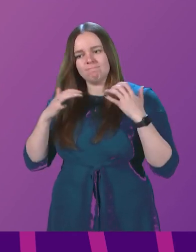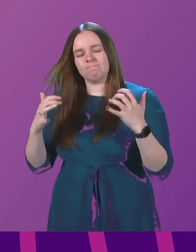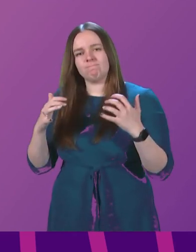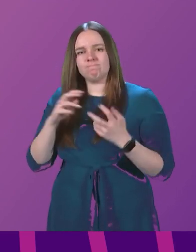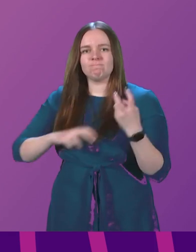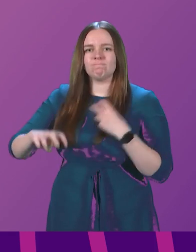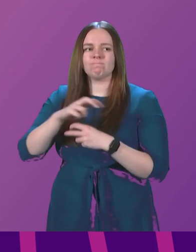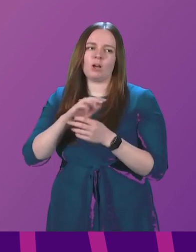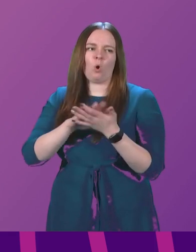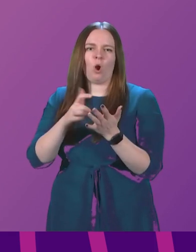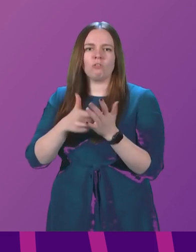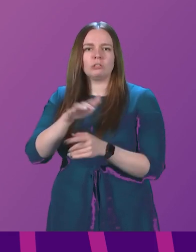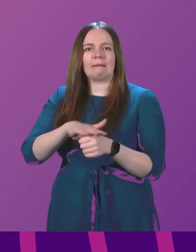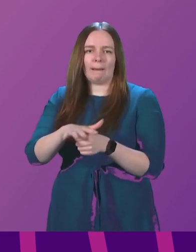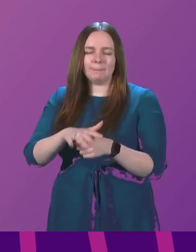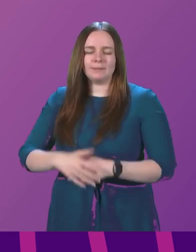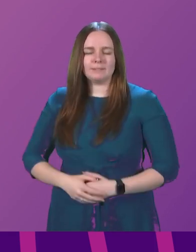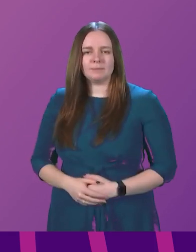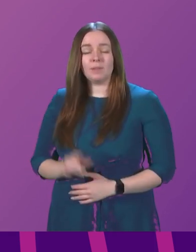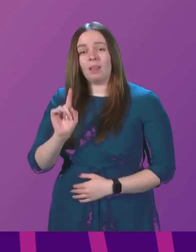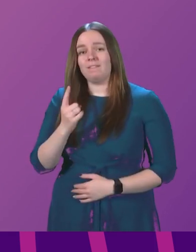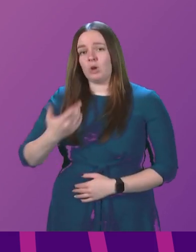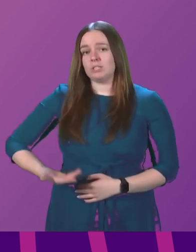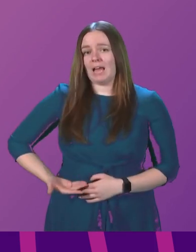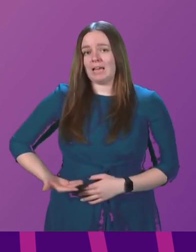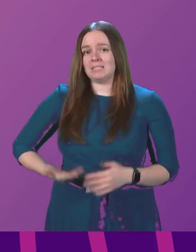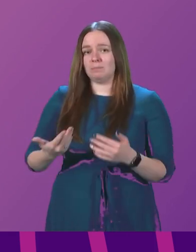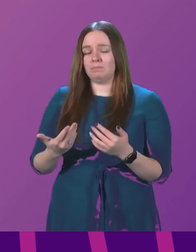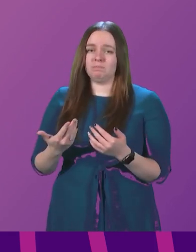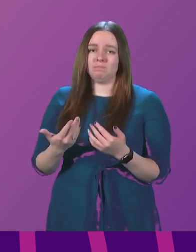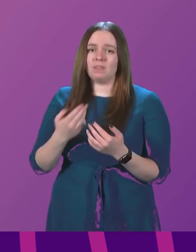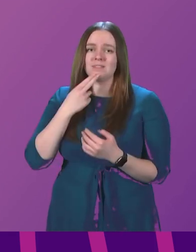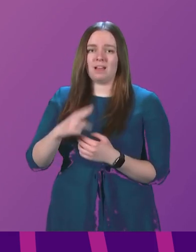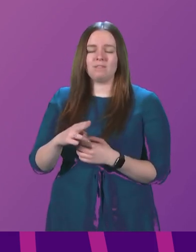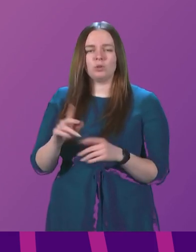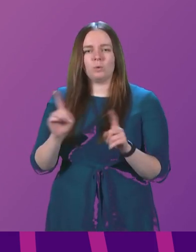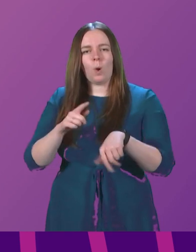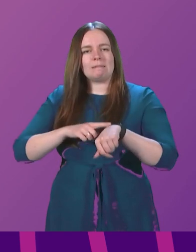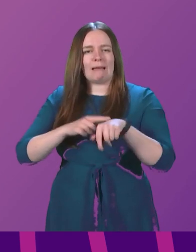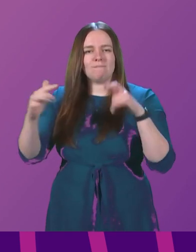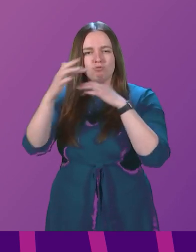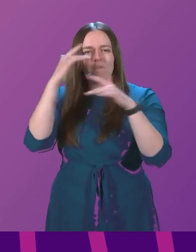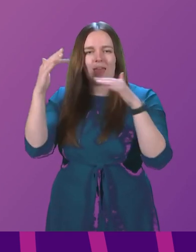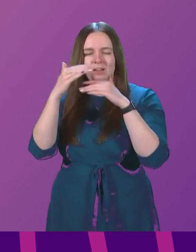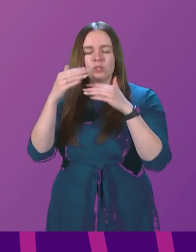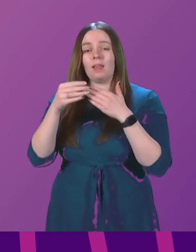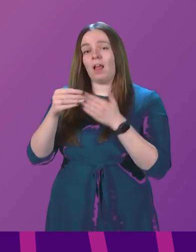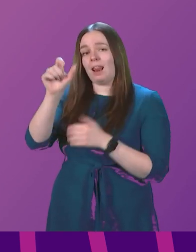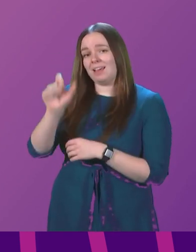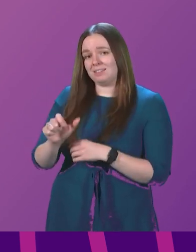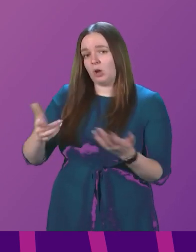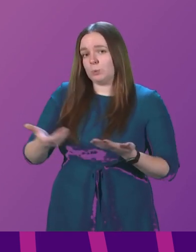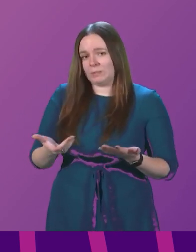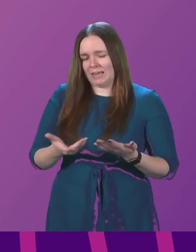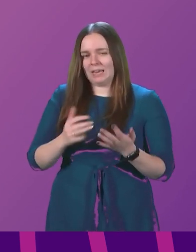and across the Holyrood campus? The first item of business this afternoon is Time for Reflection. Our Time for Reflection leaders